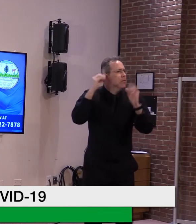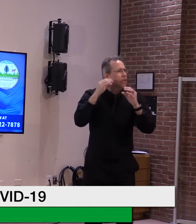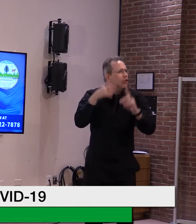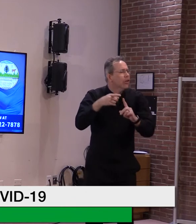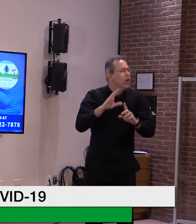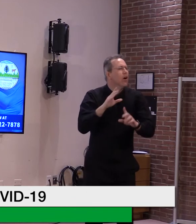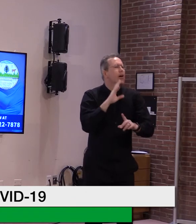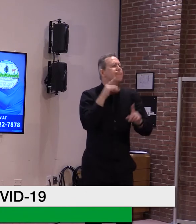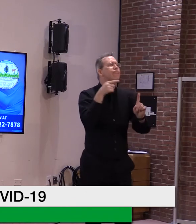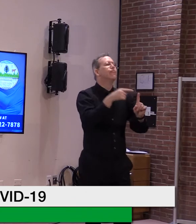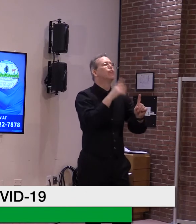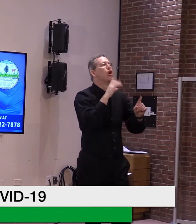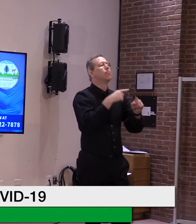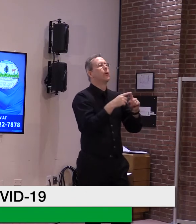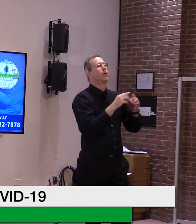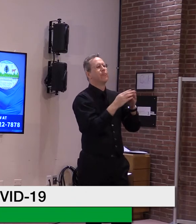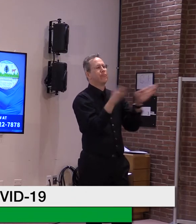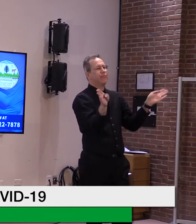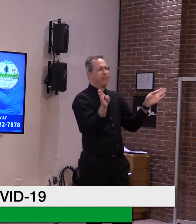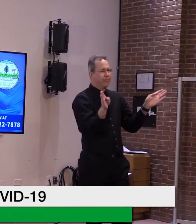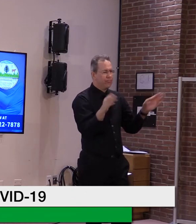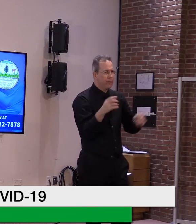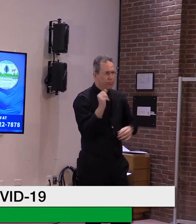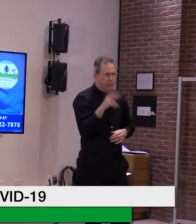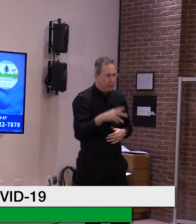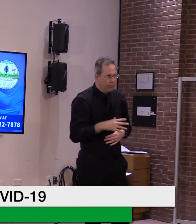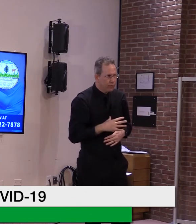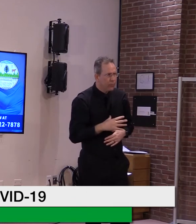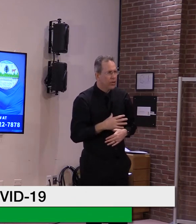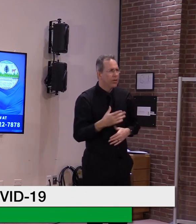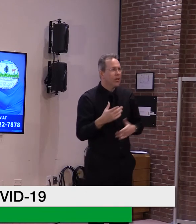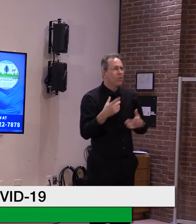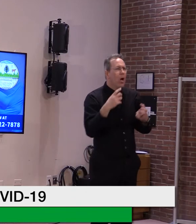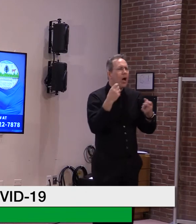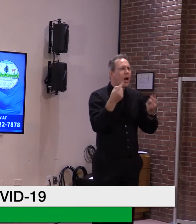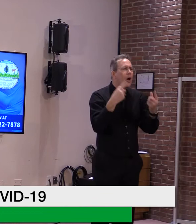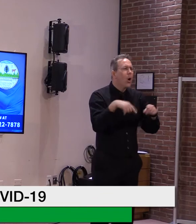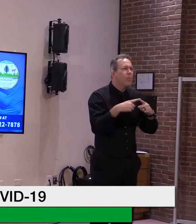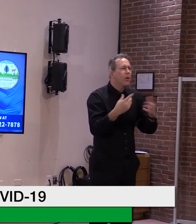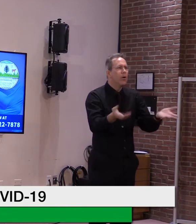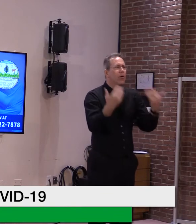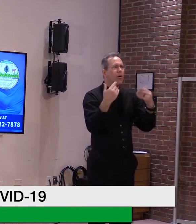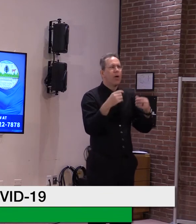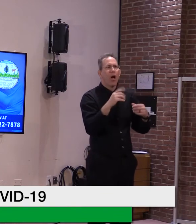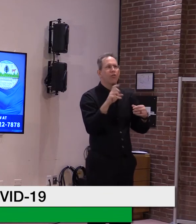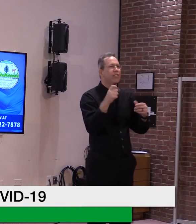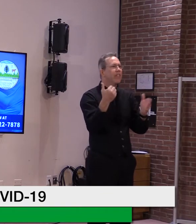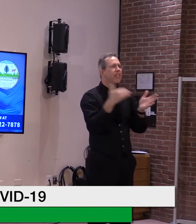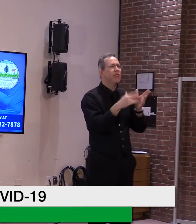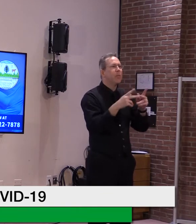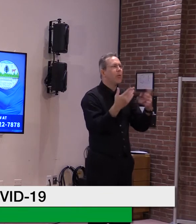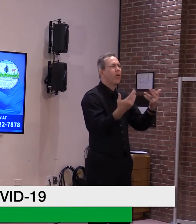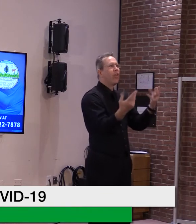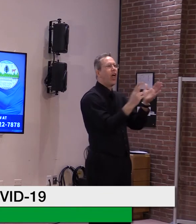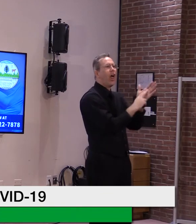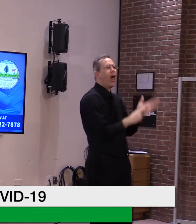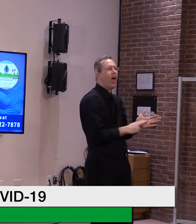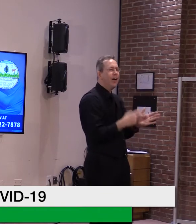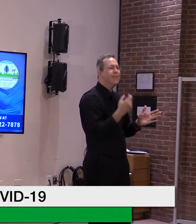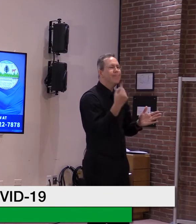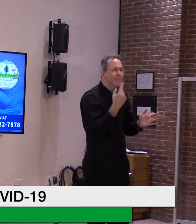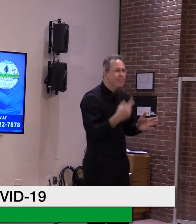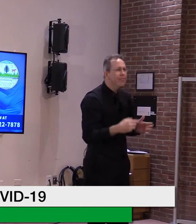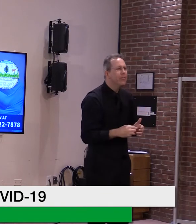a hundred and, you know, over 110,000 Vermonters. So you're, you're absolutely right on that. I think probably it may have been lost in the fray. So